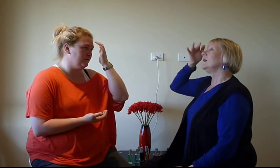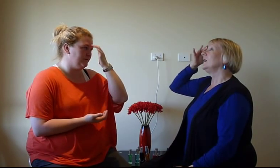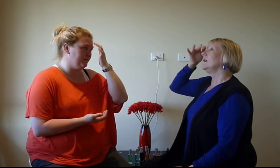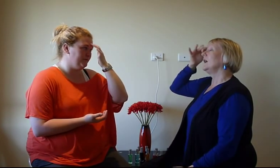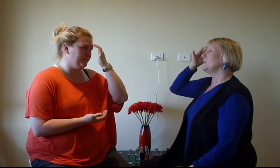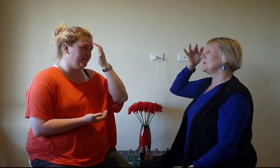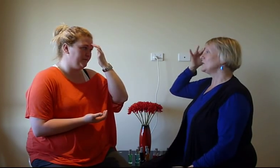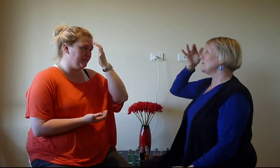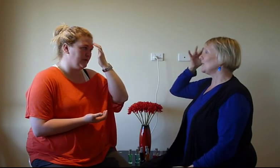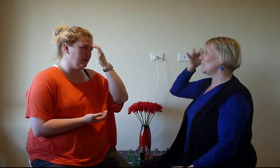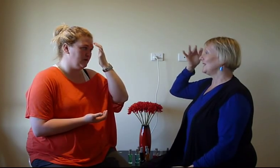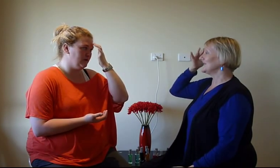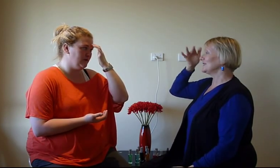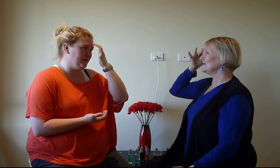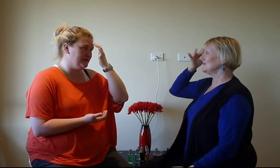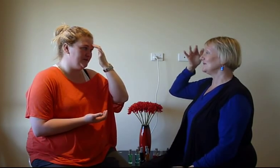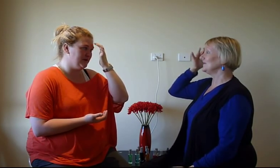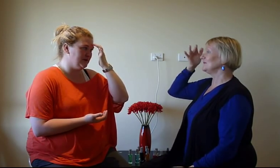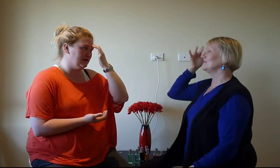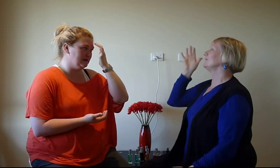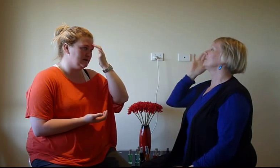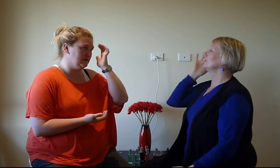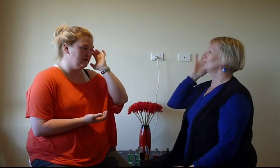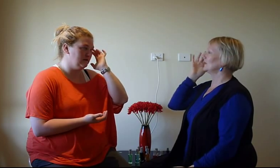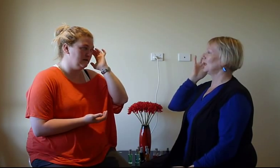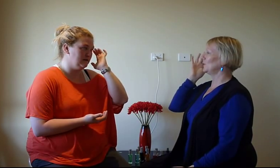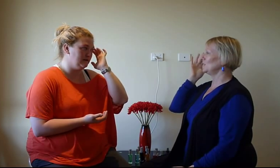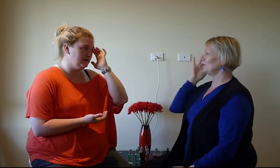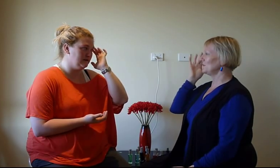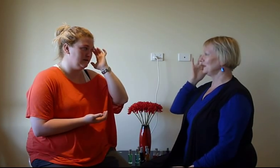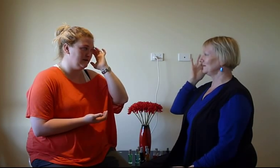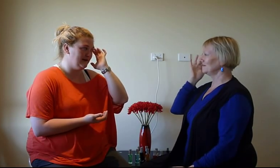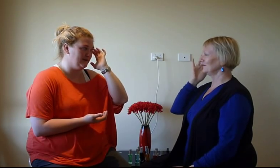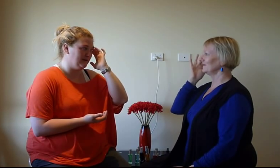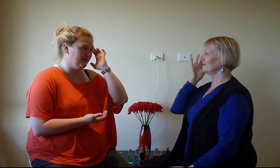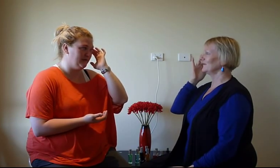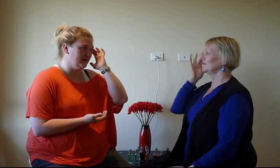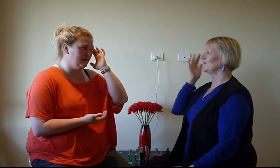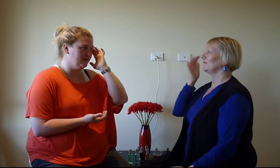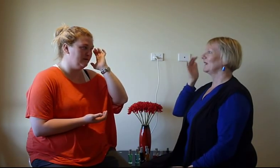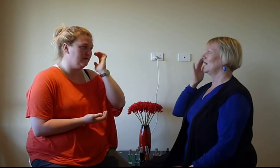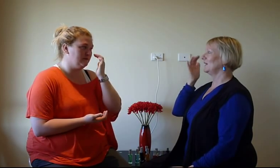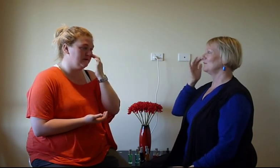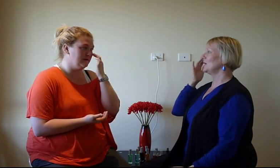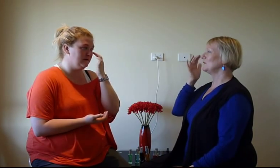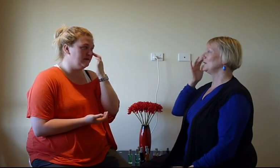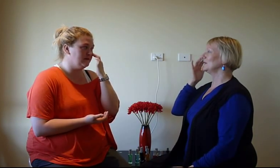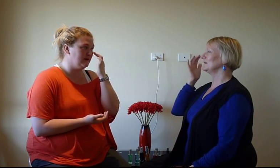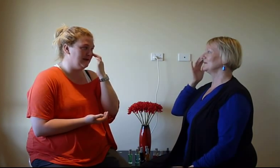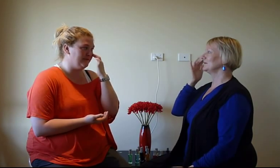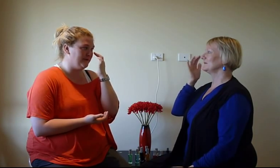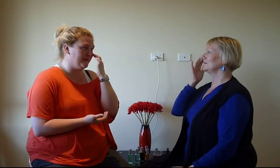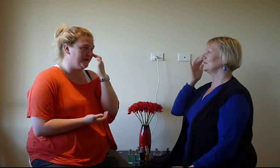I picture my clients. I picture my clients. They all love me. They all love me. I love my work. I love my work.